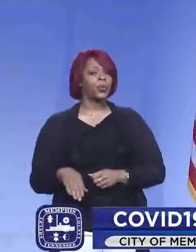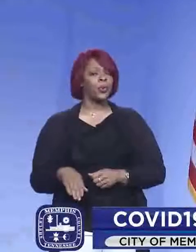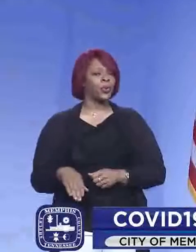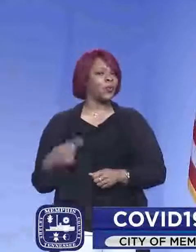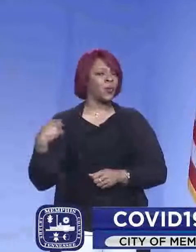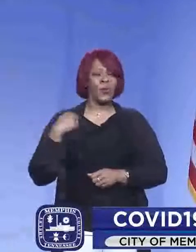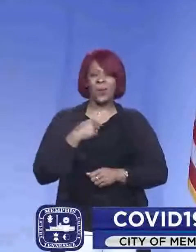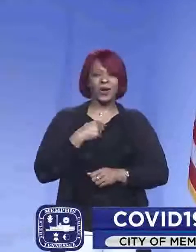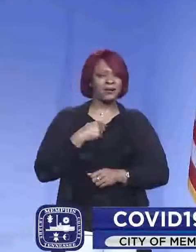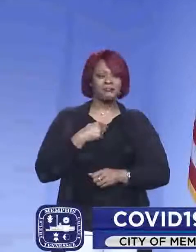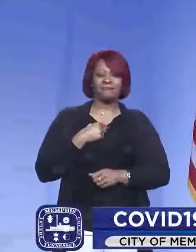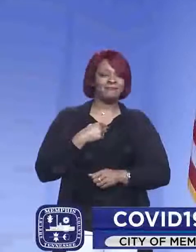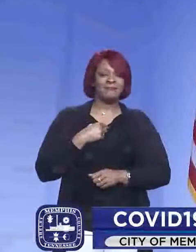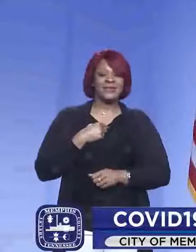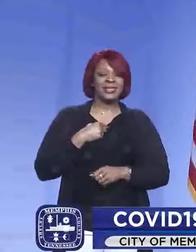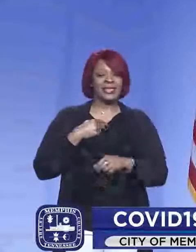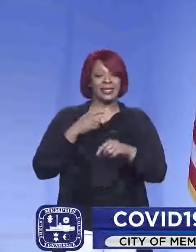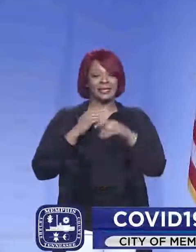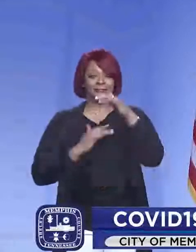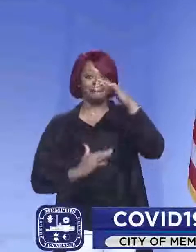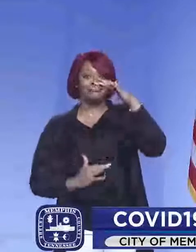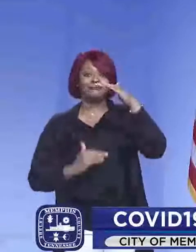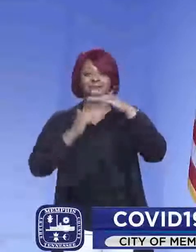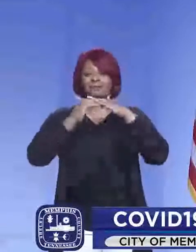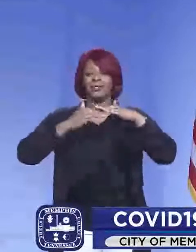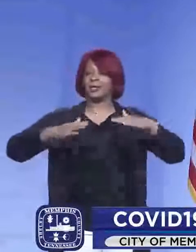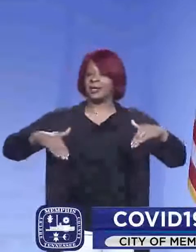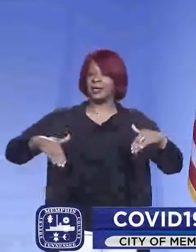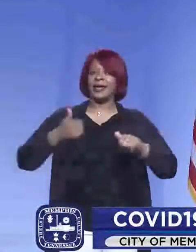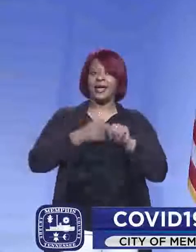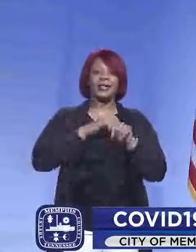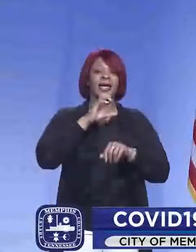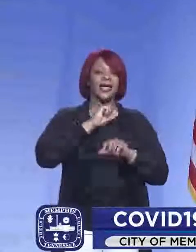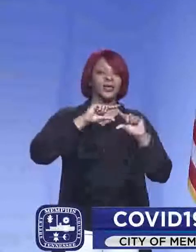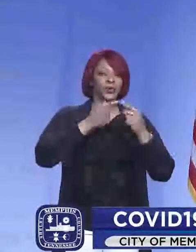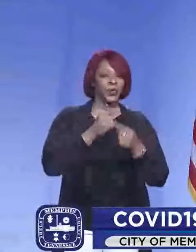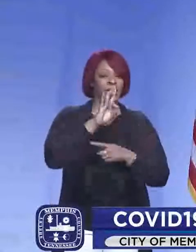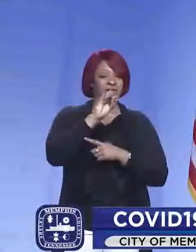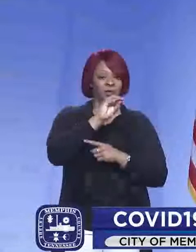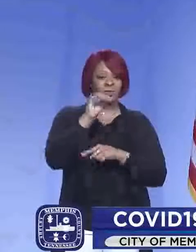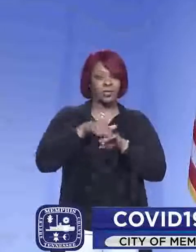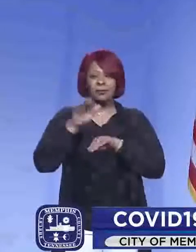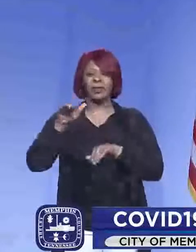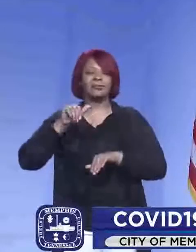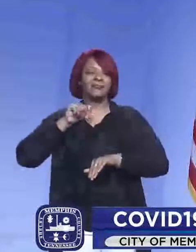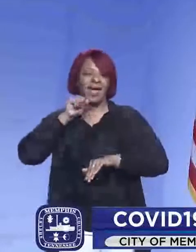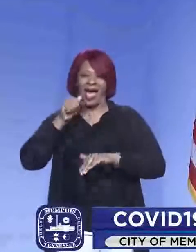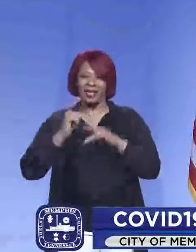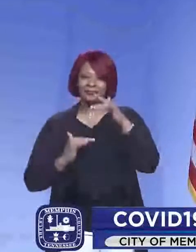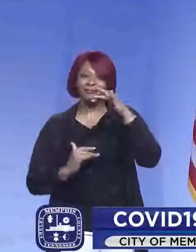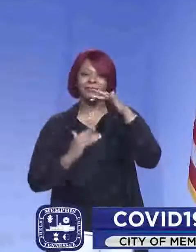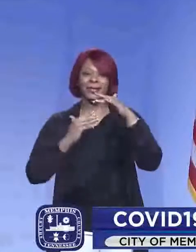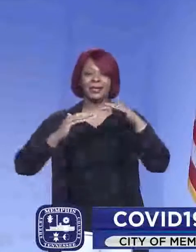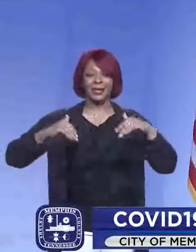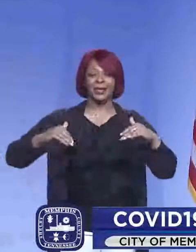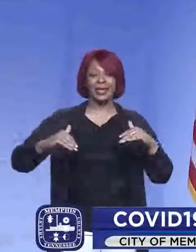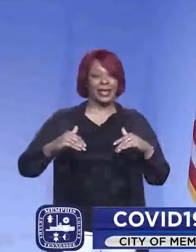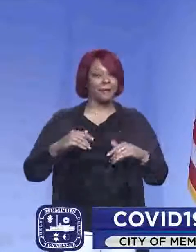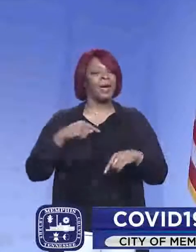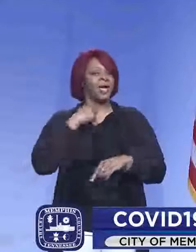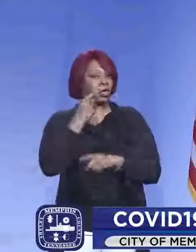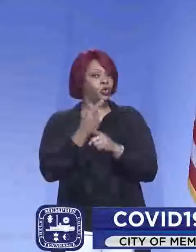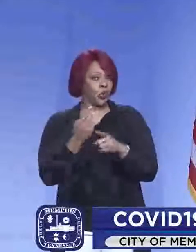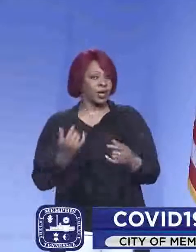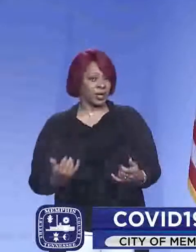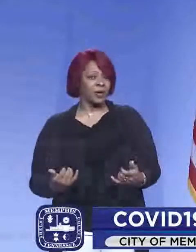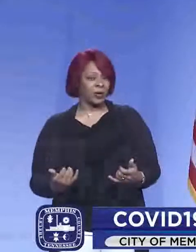we're not at the levels we would like to be in every age group we'd like to be at 70% or above, uh, but at least I can tell you